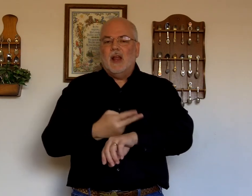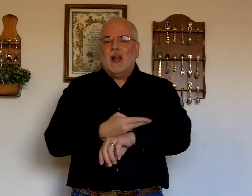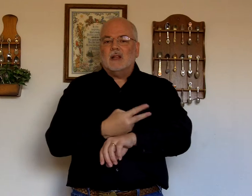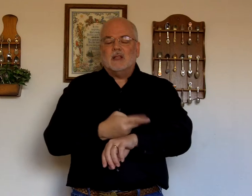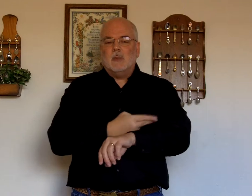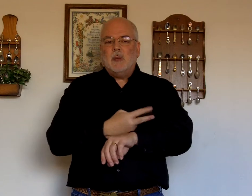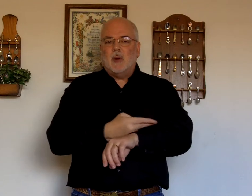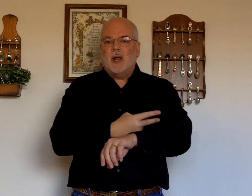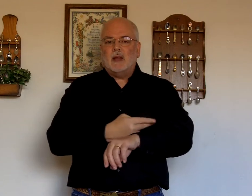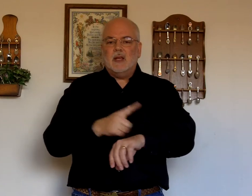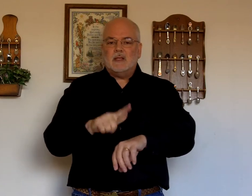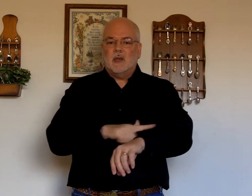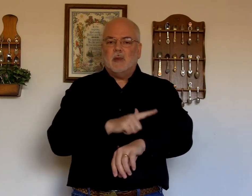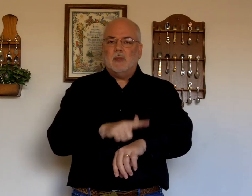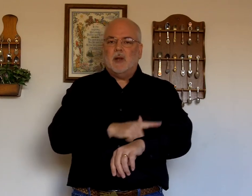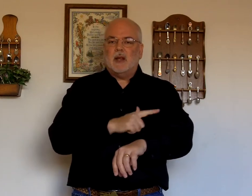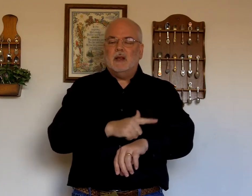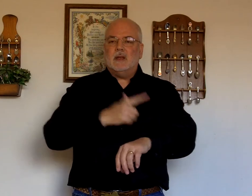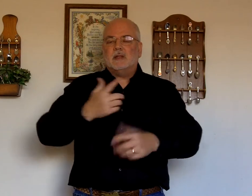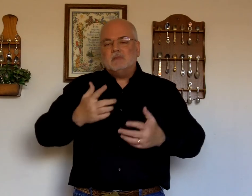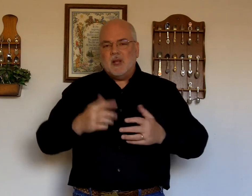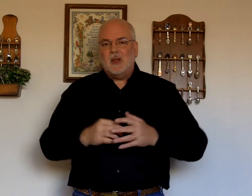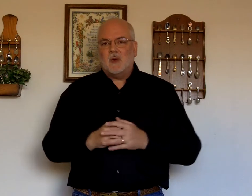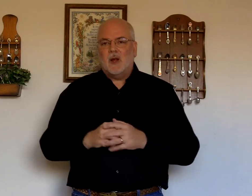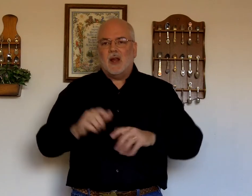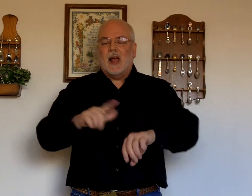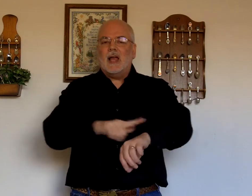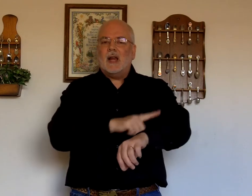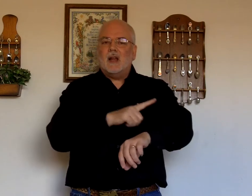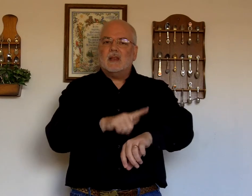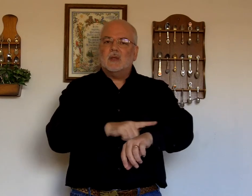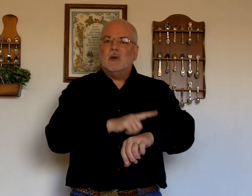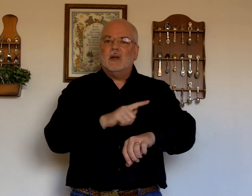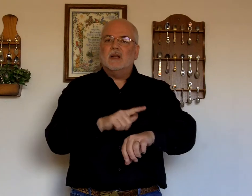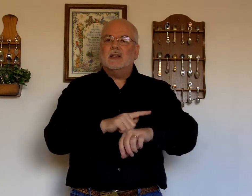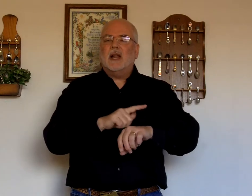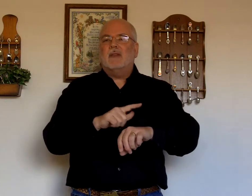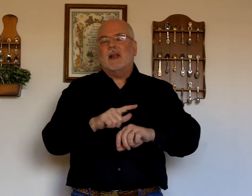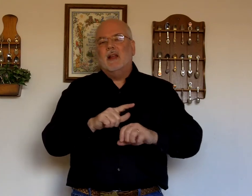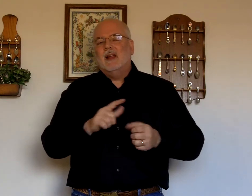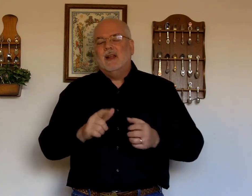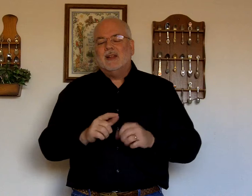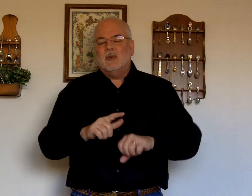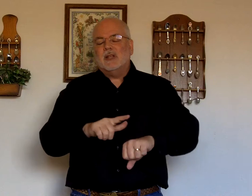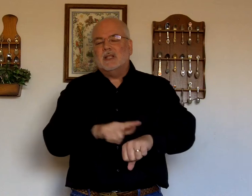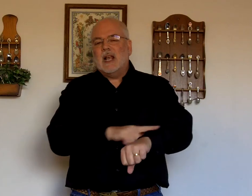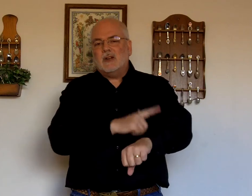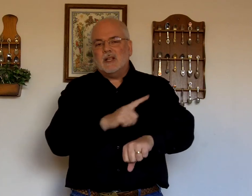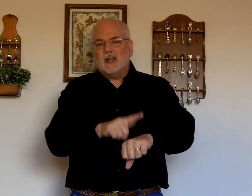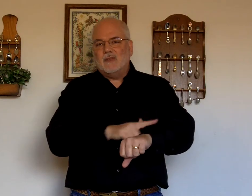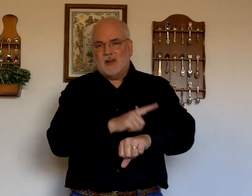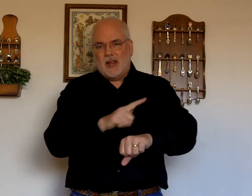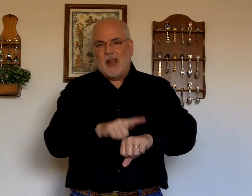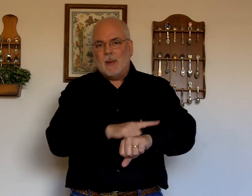Some people like this. Some people like this. Either way. I kind of like this one because it's kind of like, well, this is actually the sign of the lamb.